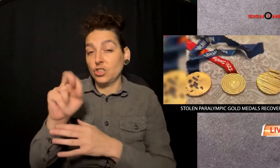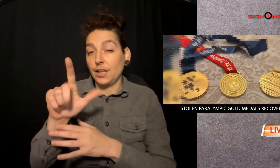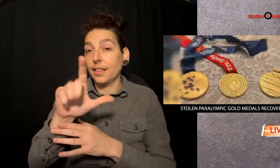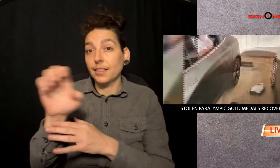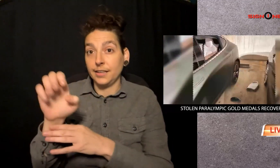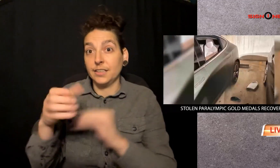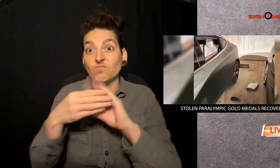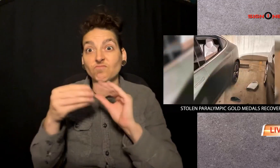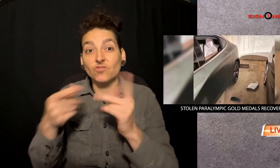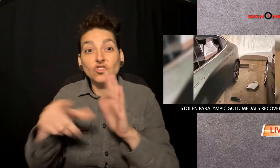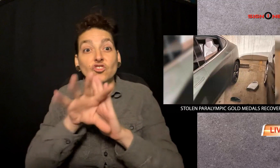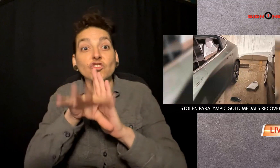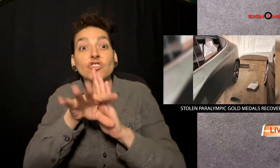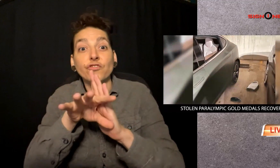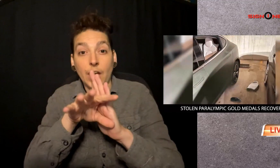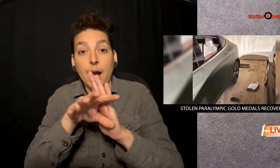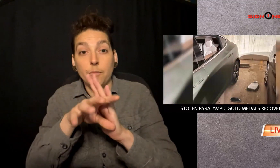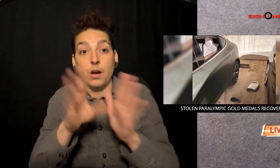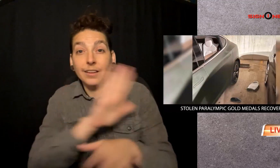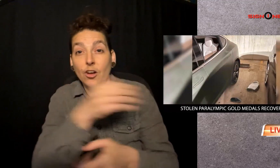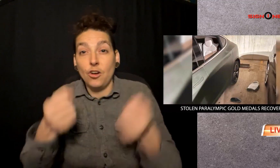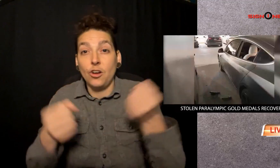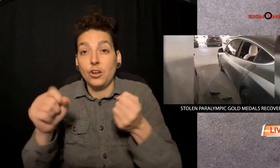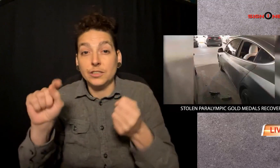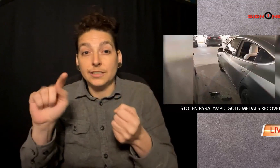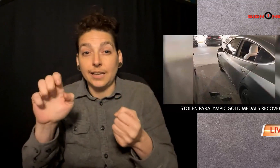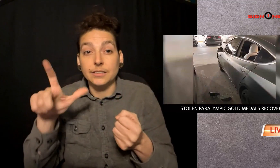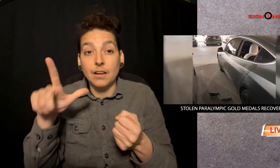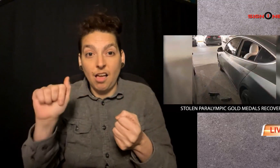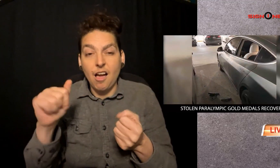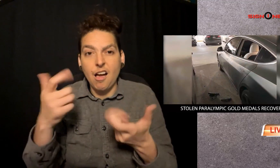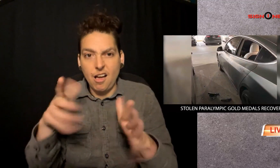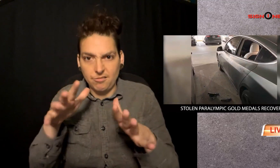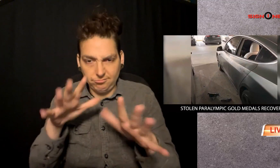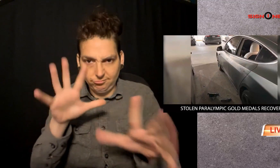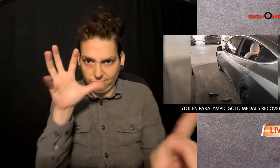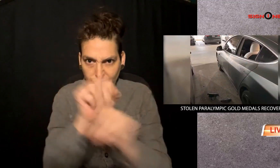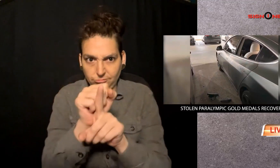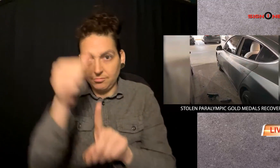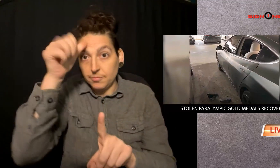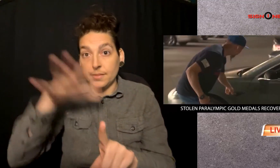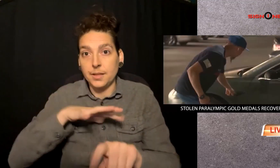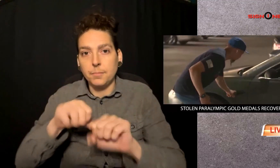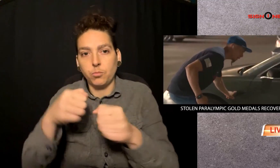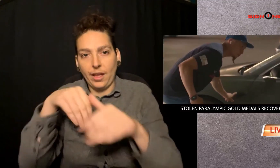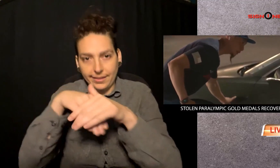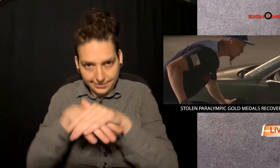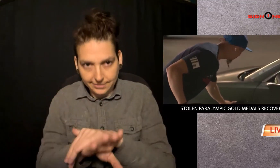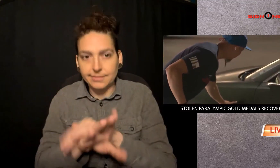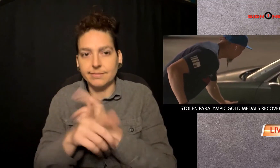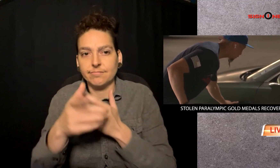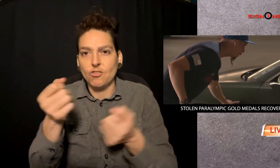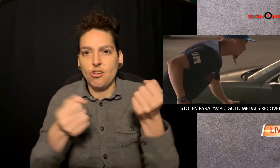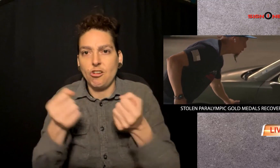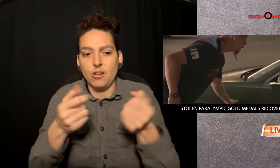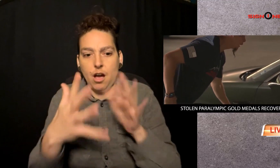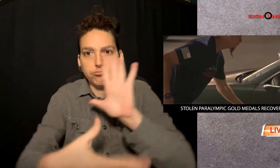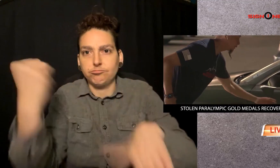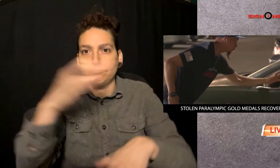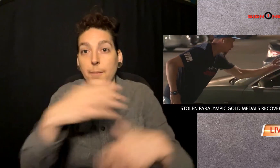Paralympic gold medalist Jen Lee says surveillance cameras on his Tesla recorded a man breaking into the car